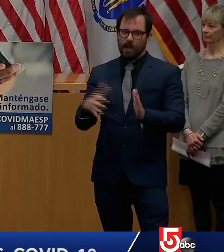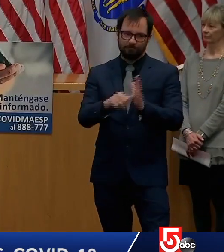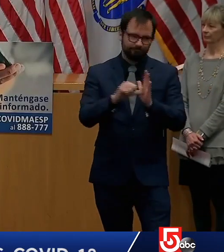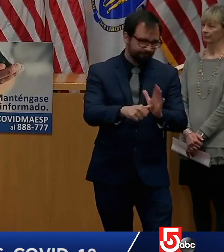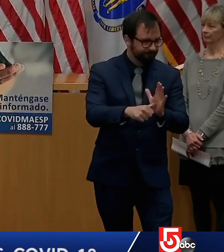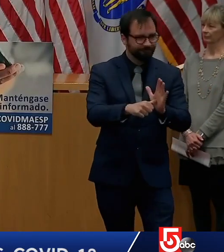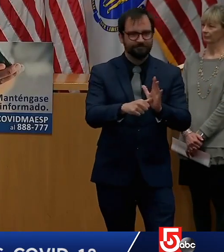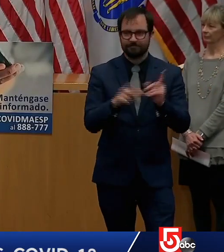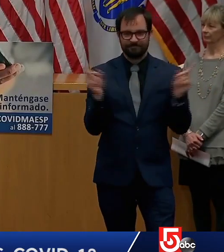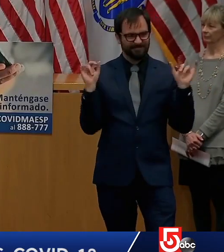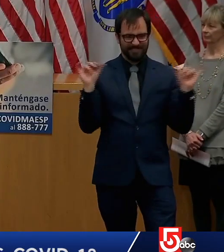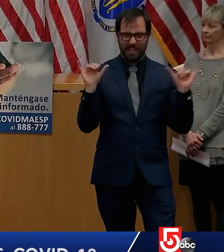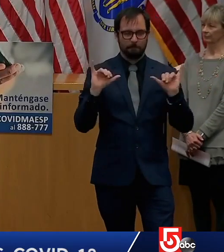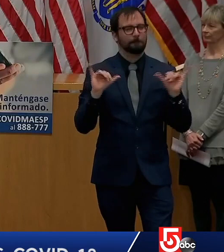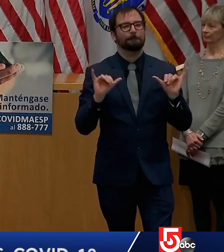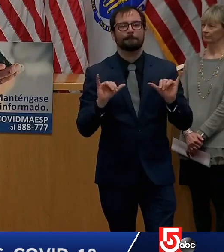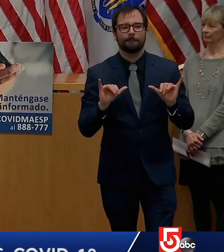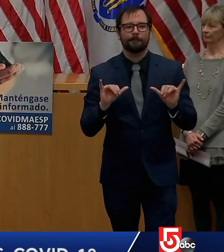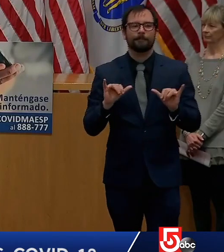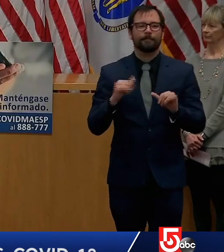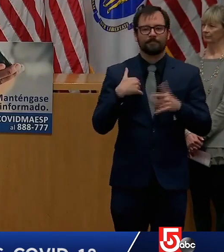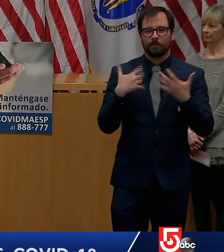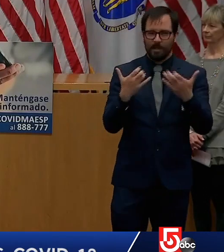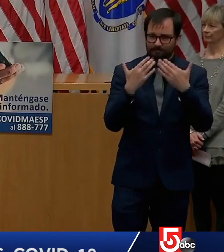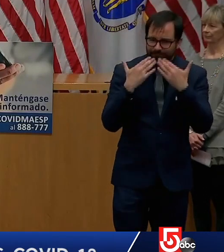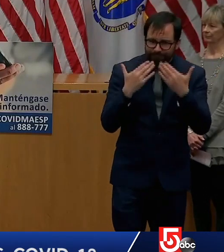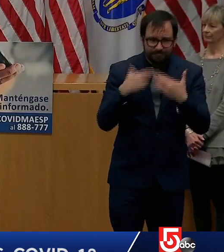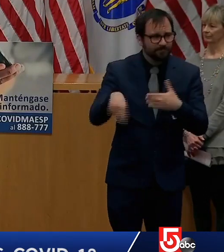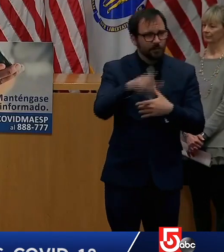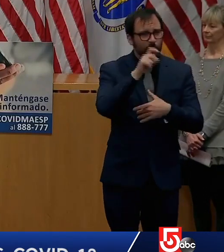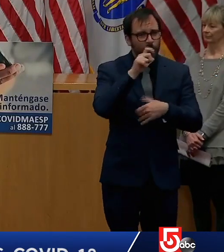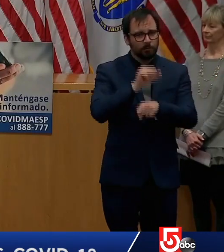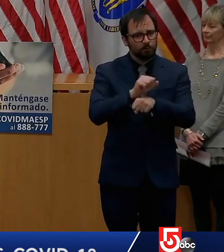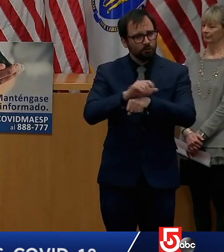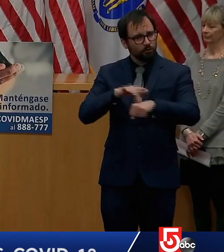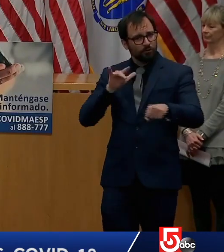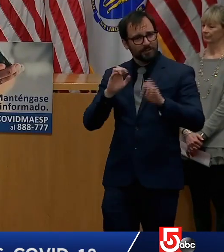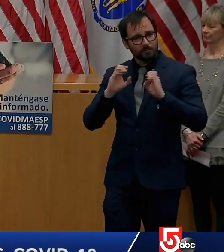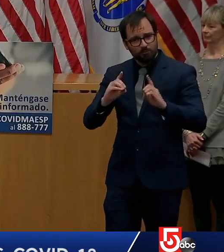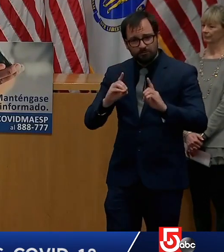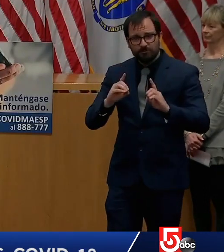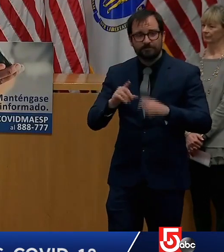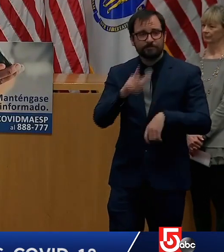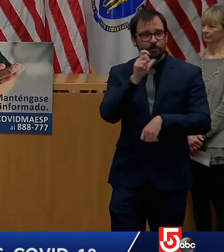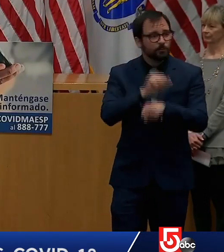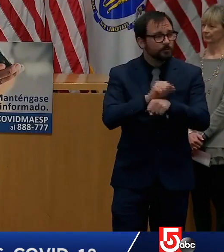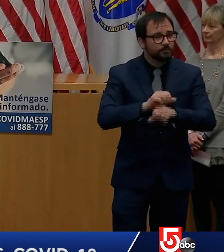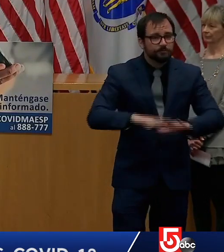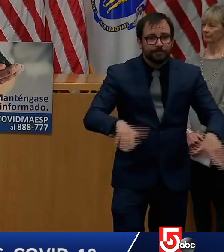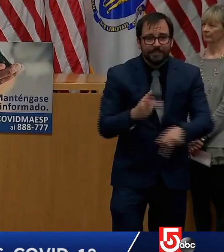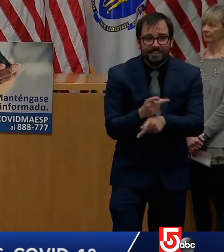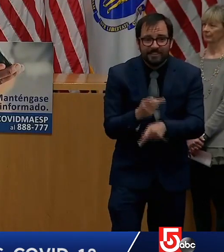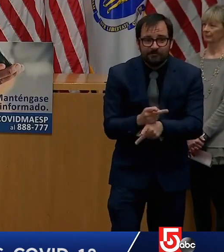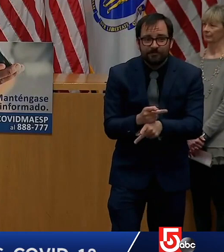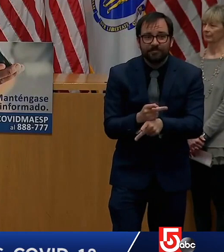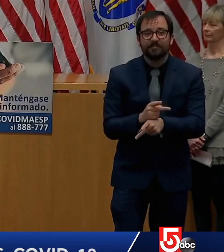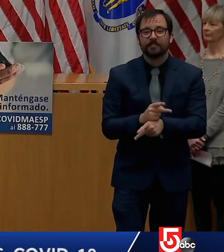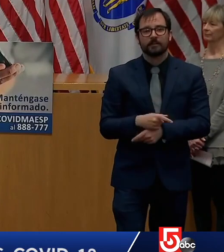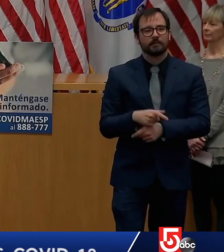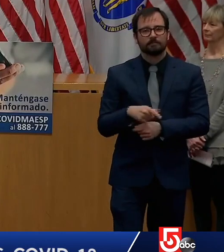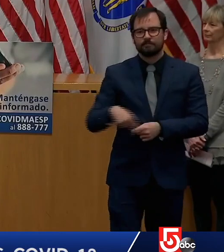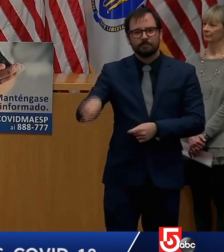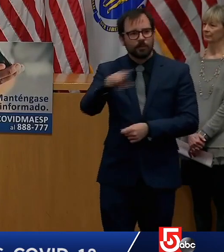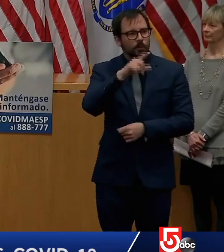to our state's early educators, our child care providers, the staff, the program leaders, and everyone who's been working to keep our children,